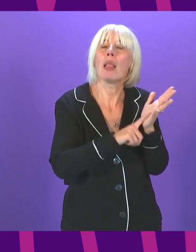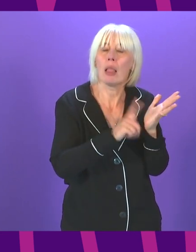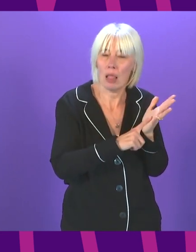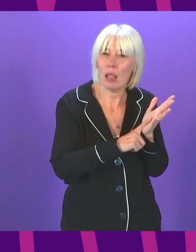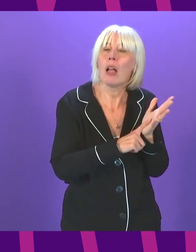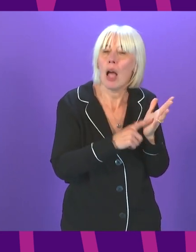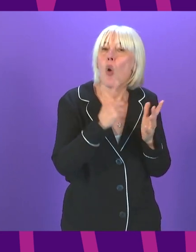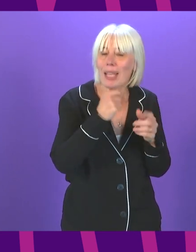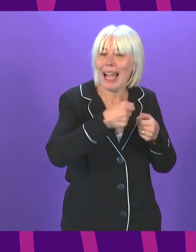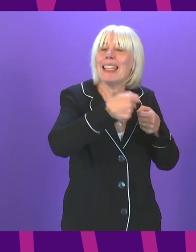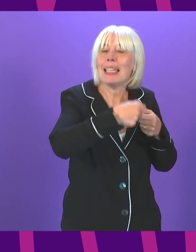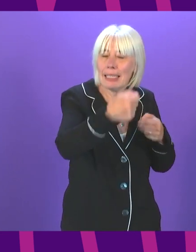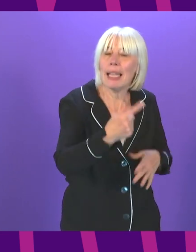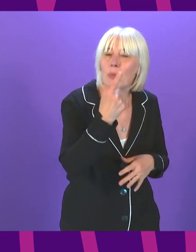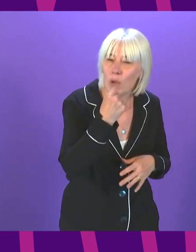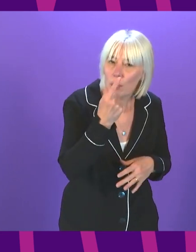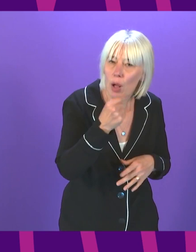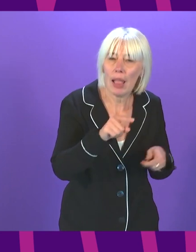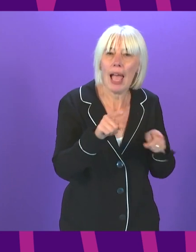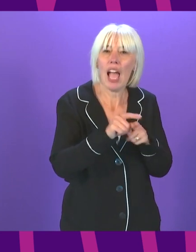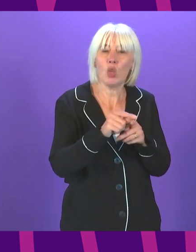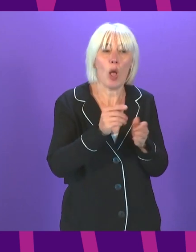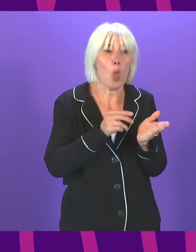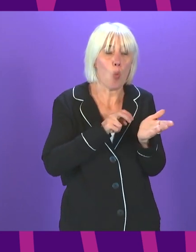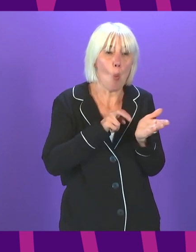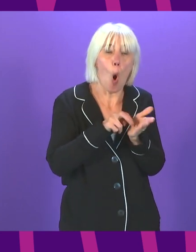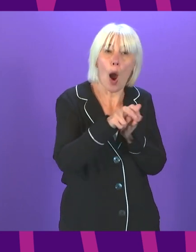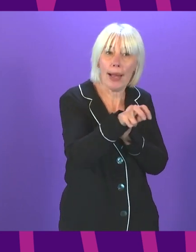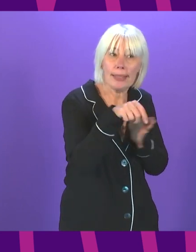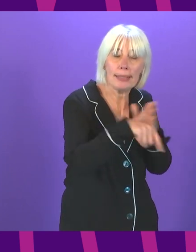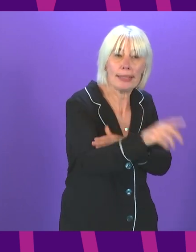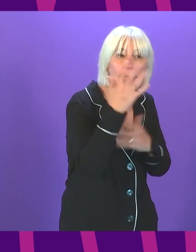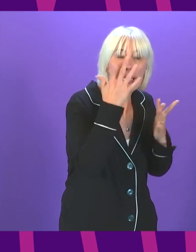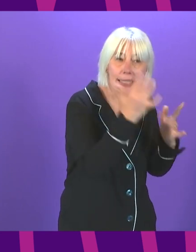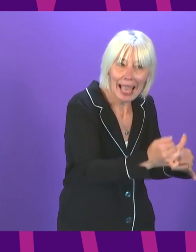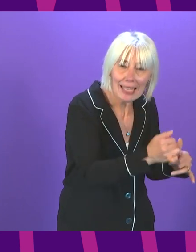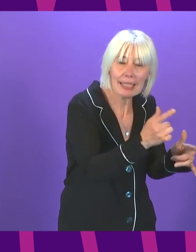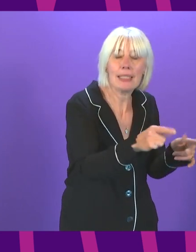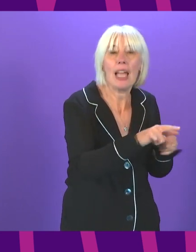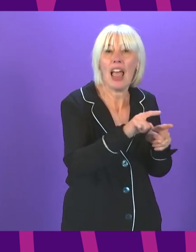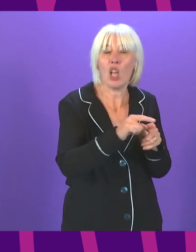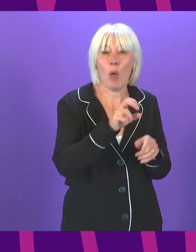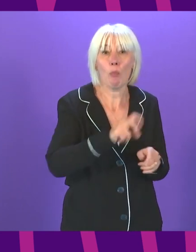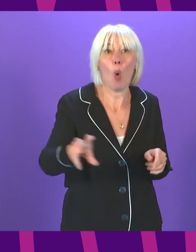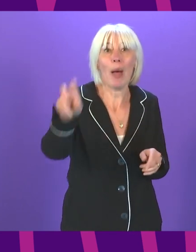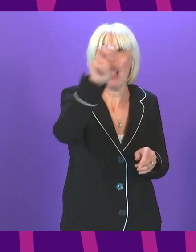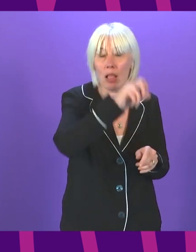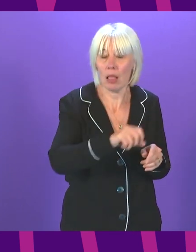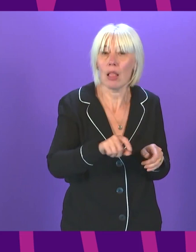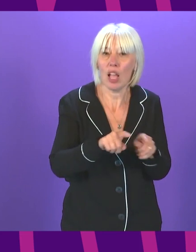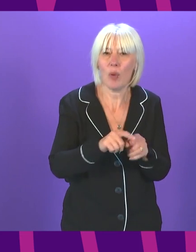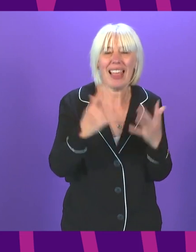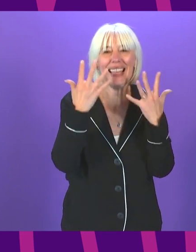this further if required. There is also a walk-through local test site, a number of mobile testing unit deployments and 10